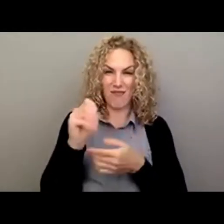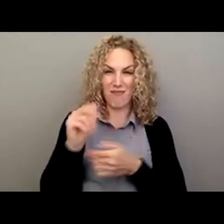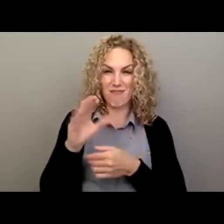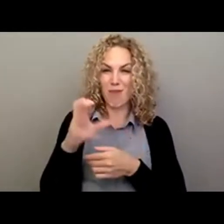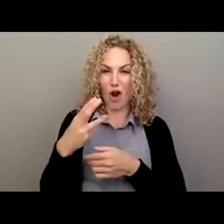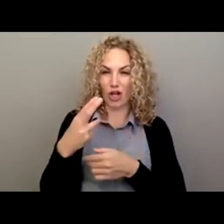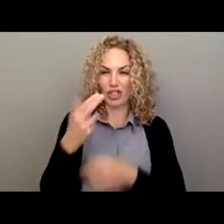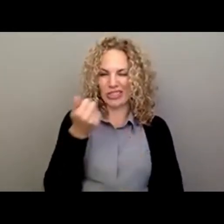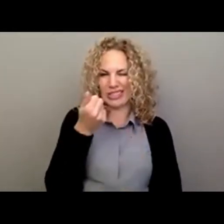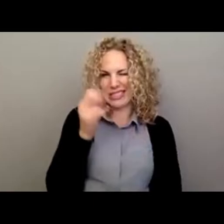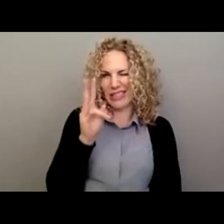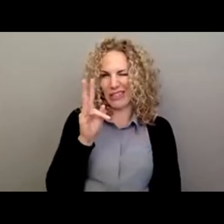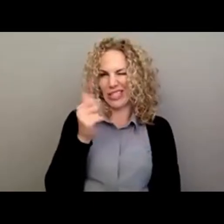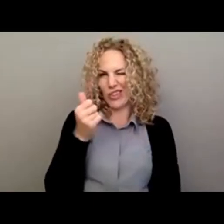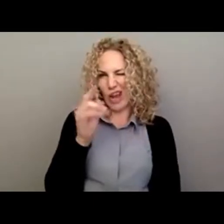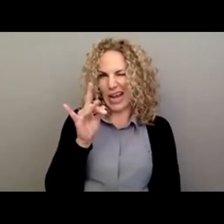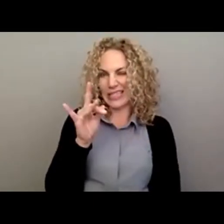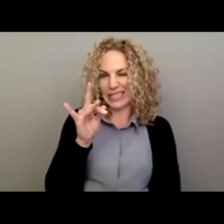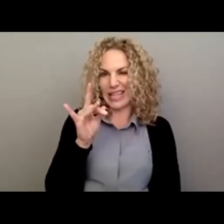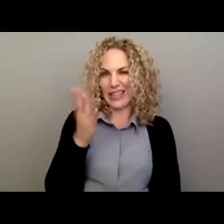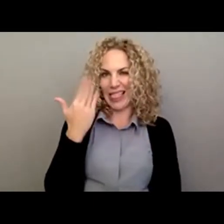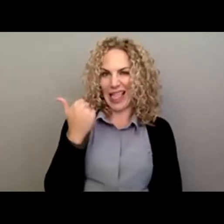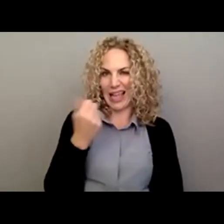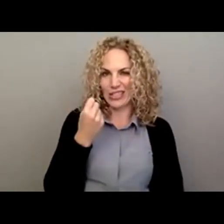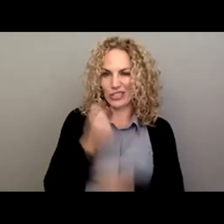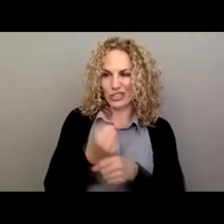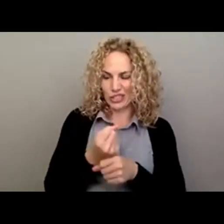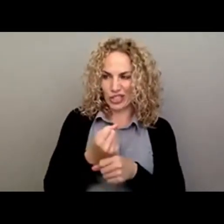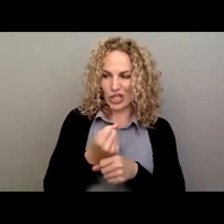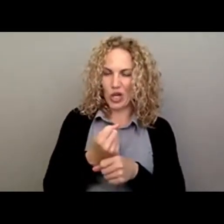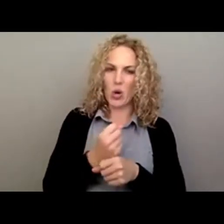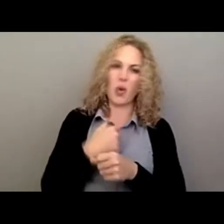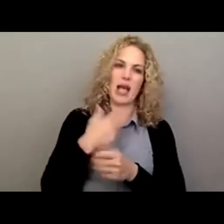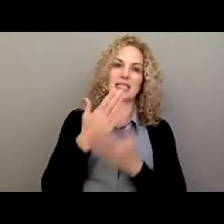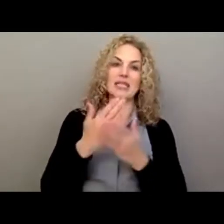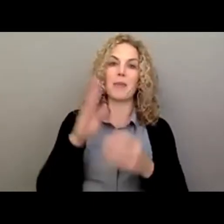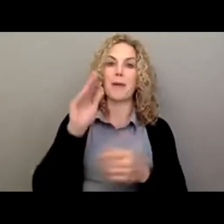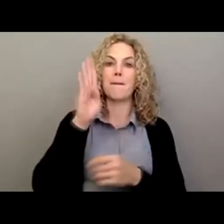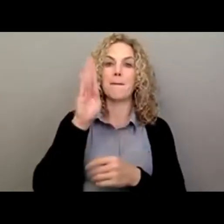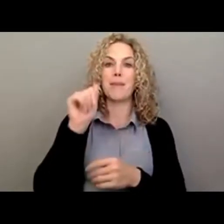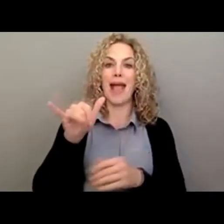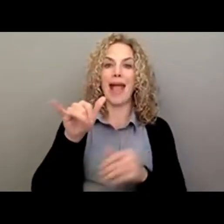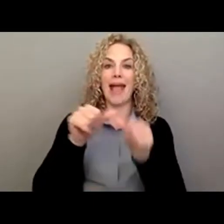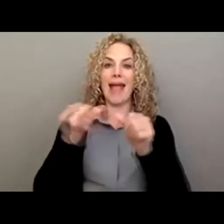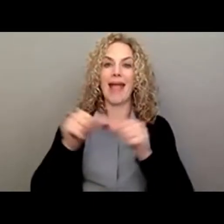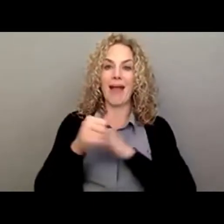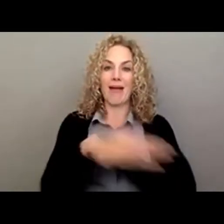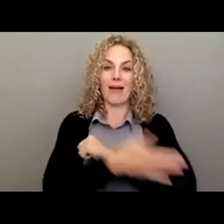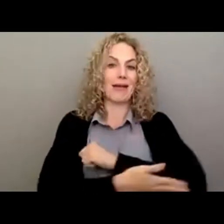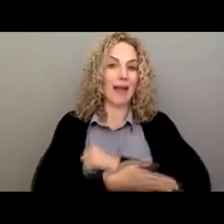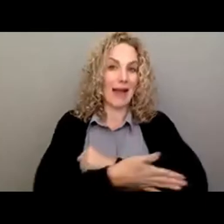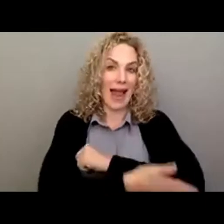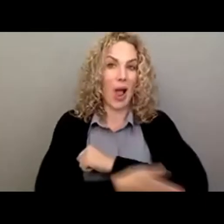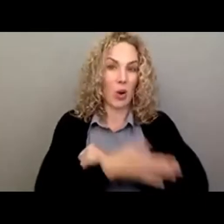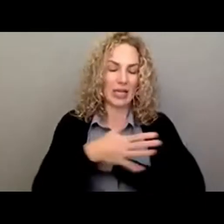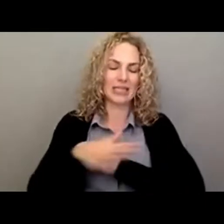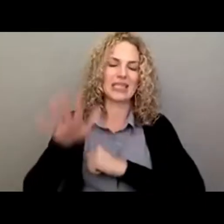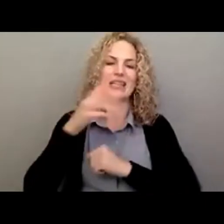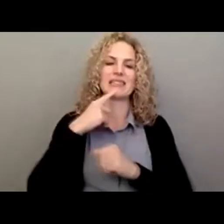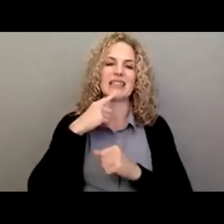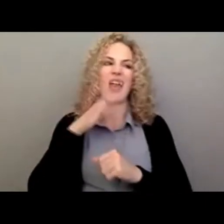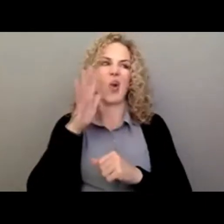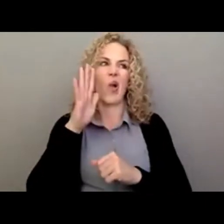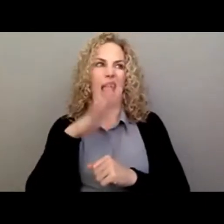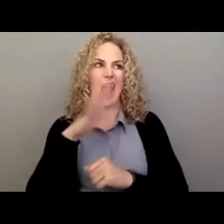17th or 18th last year, when we had some of the Bay Area counties starting to say, Hey, Kate,